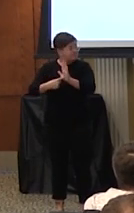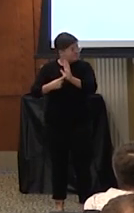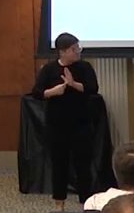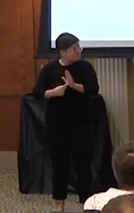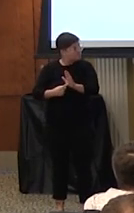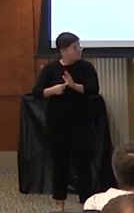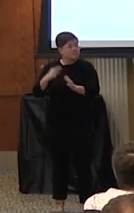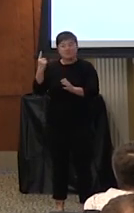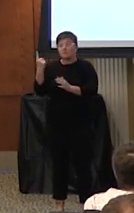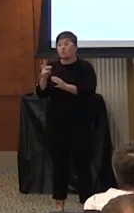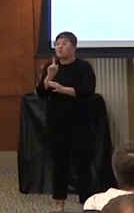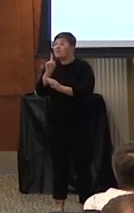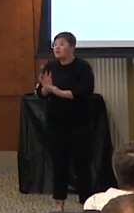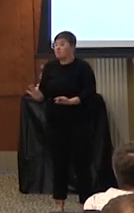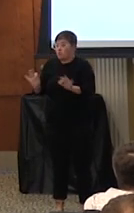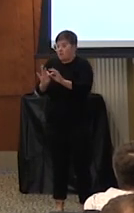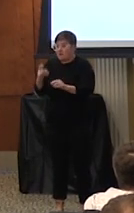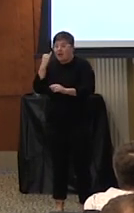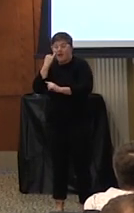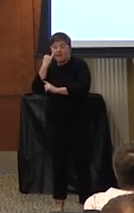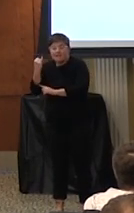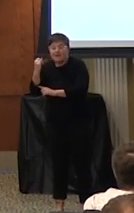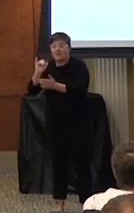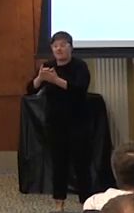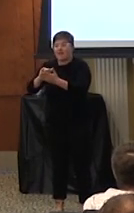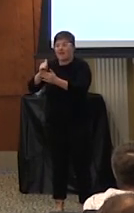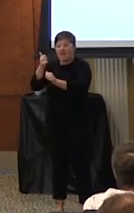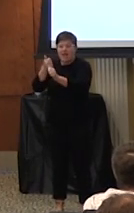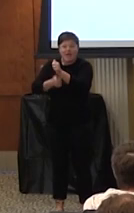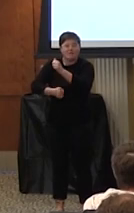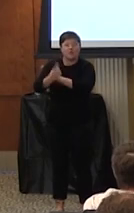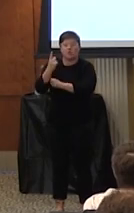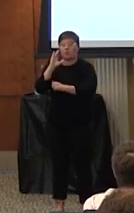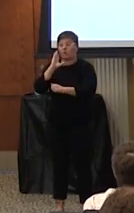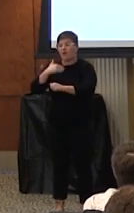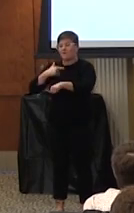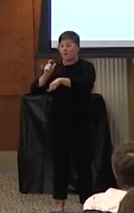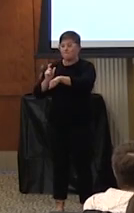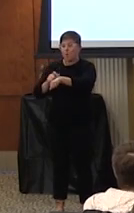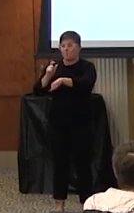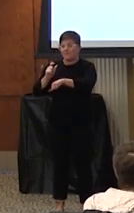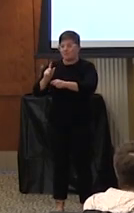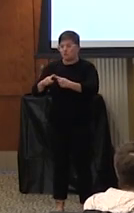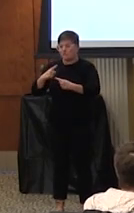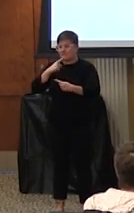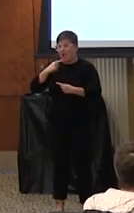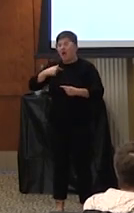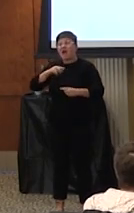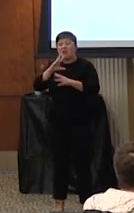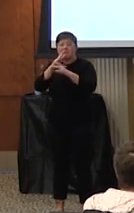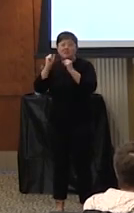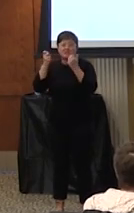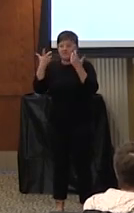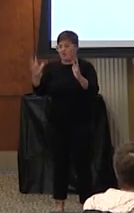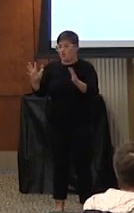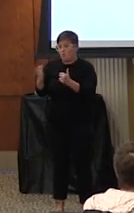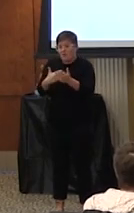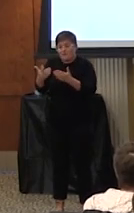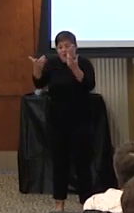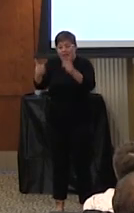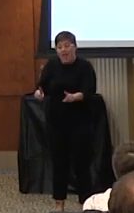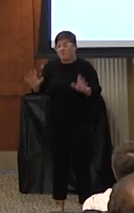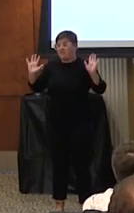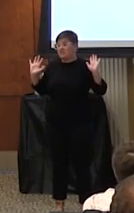and i think everybody would have a moment to move to say i'm done with this and whatever it happens